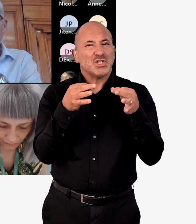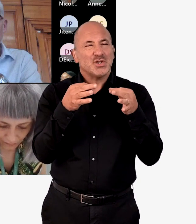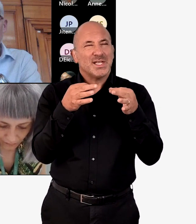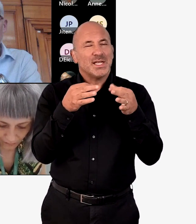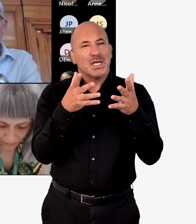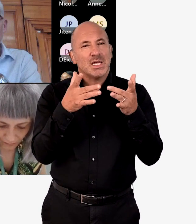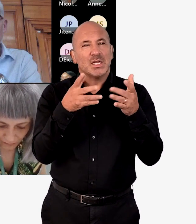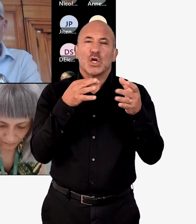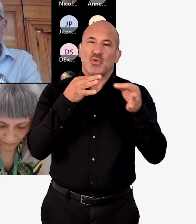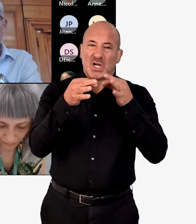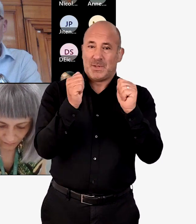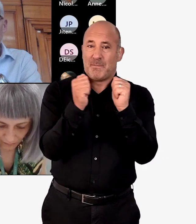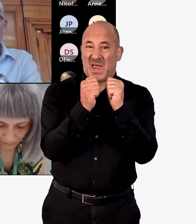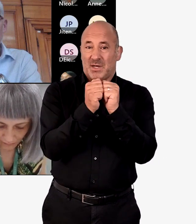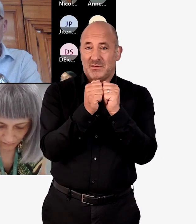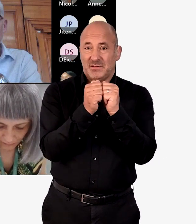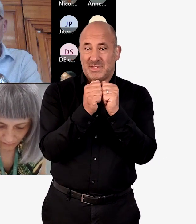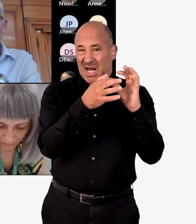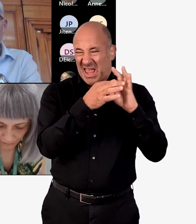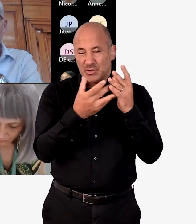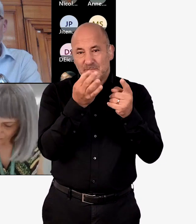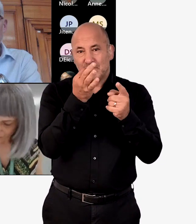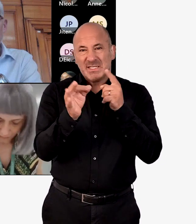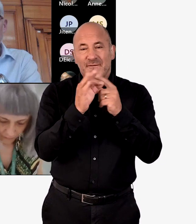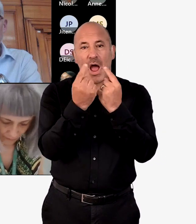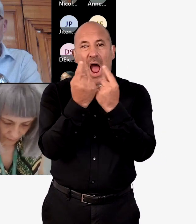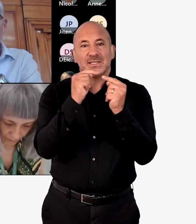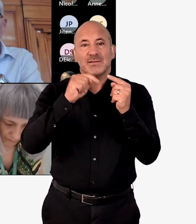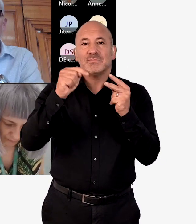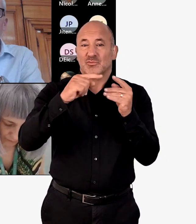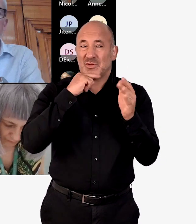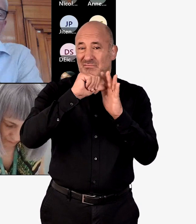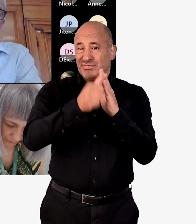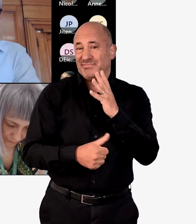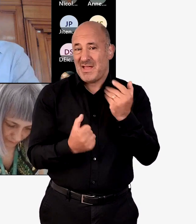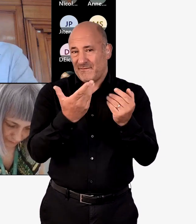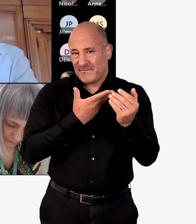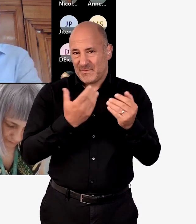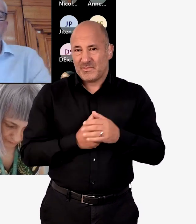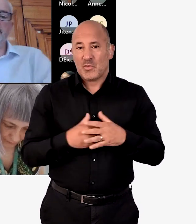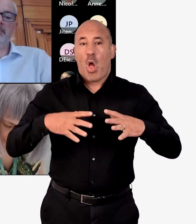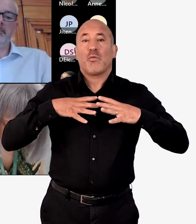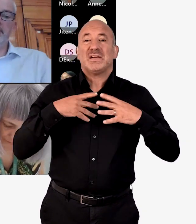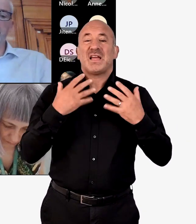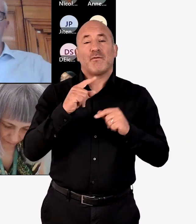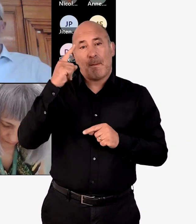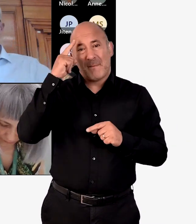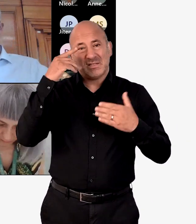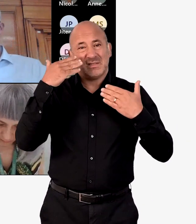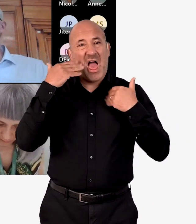board is going to be presented with a series of strategy papers relating to specific